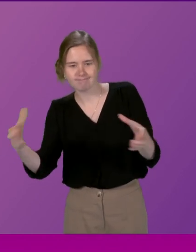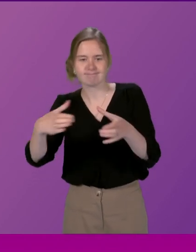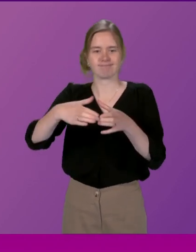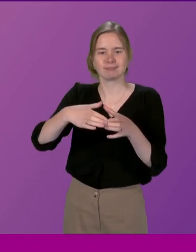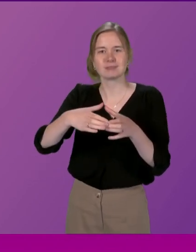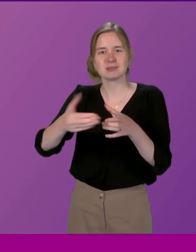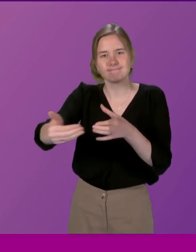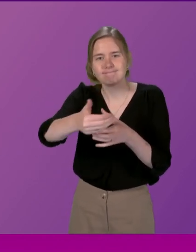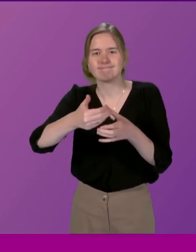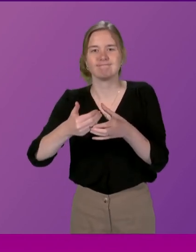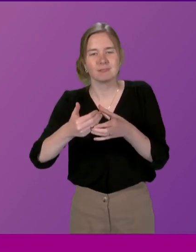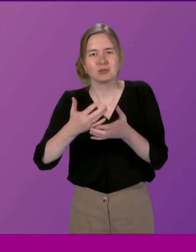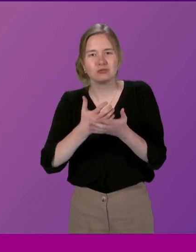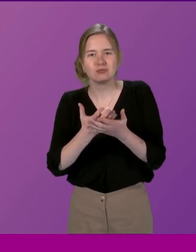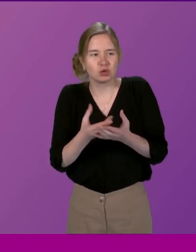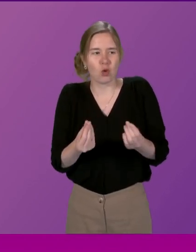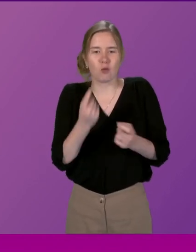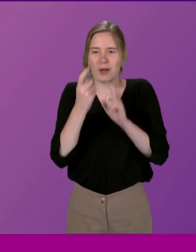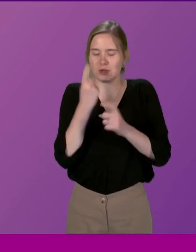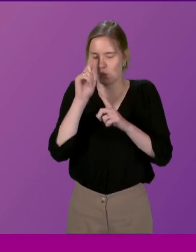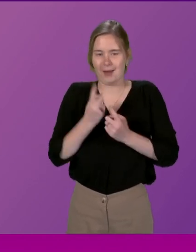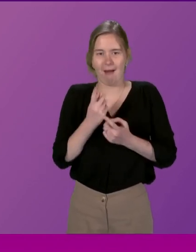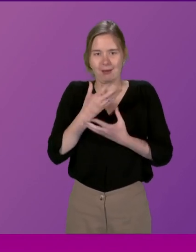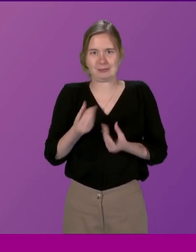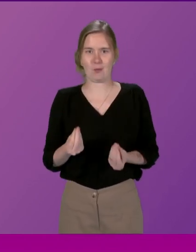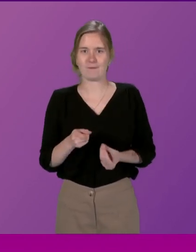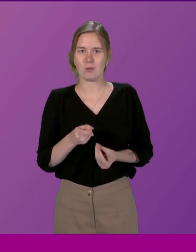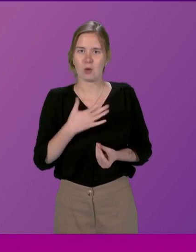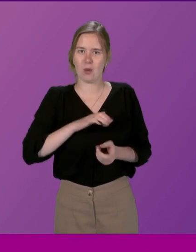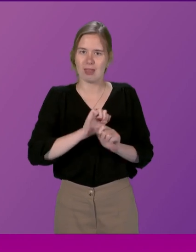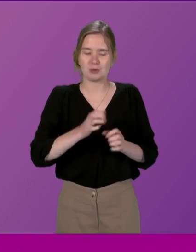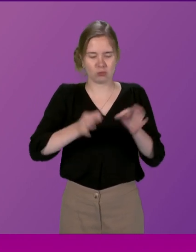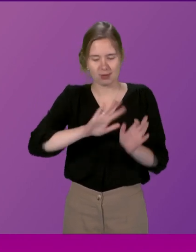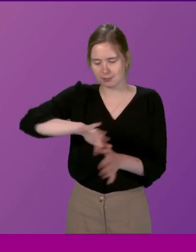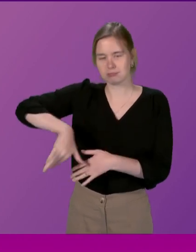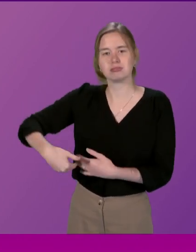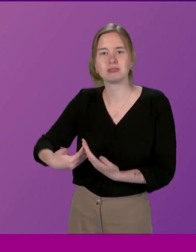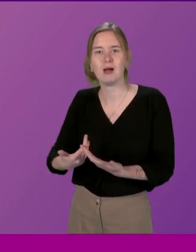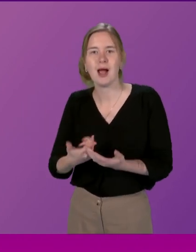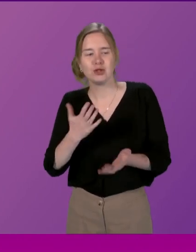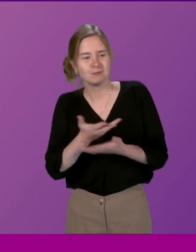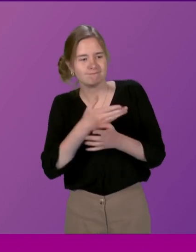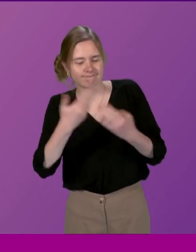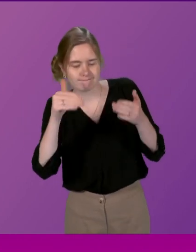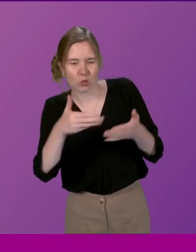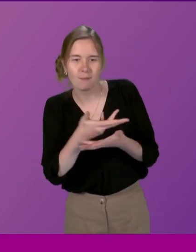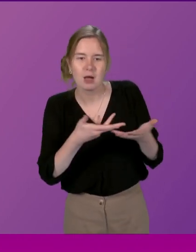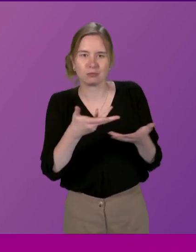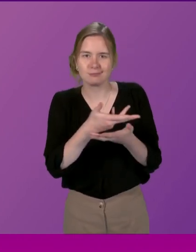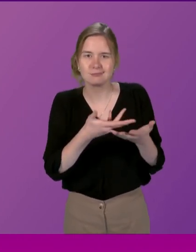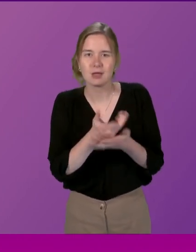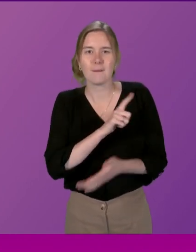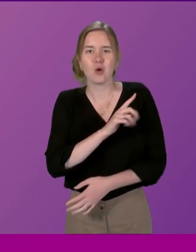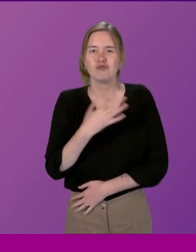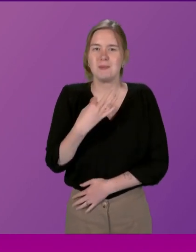to solve questions we can't solve, to remove the politics from some of these questions. And because of the